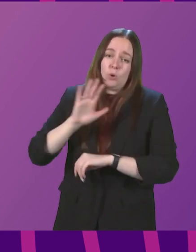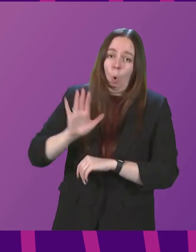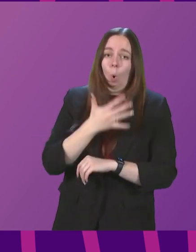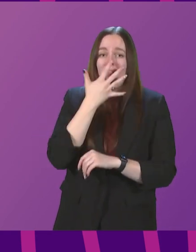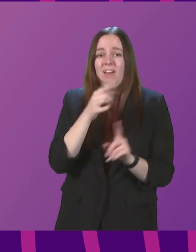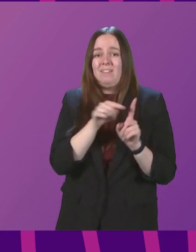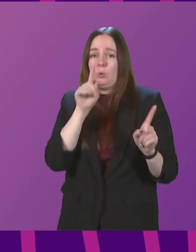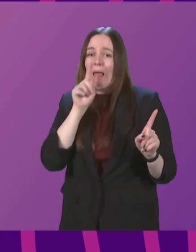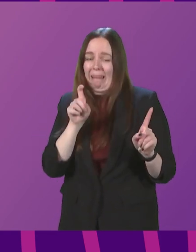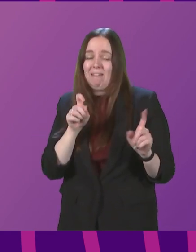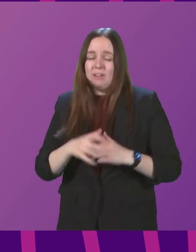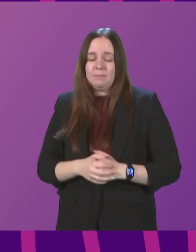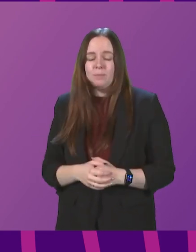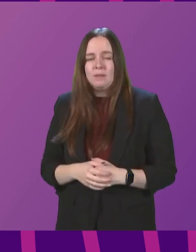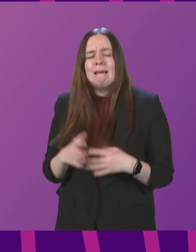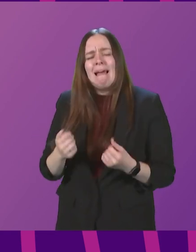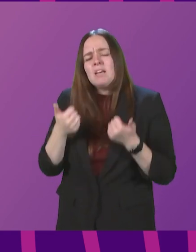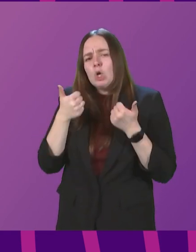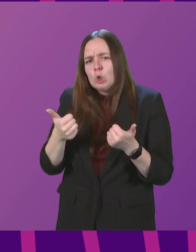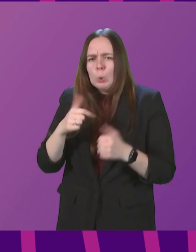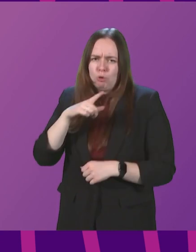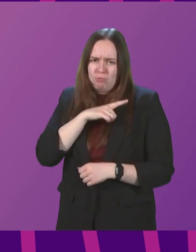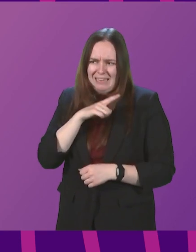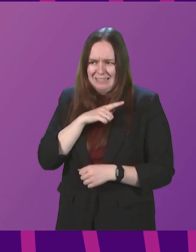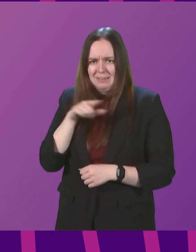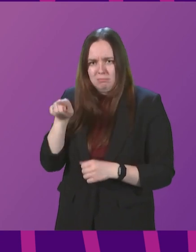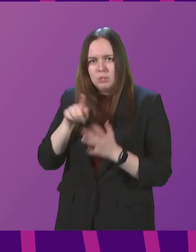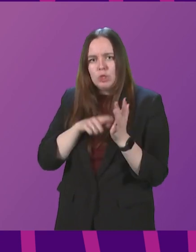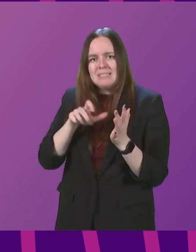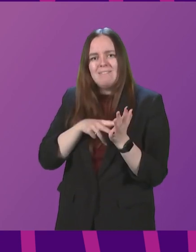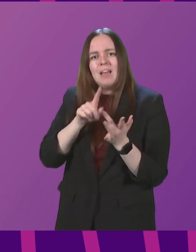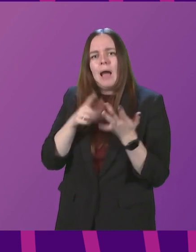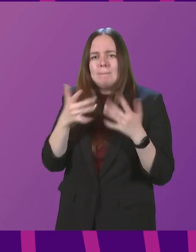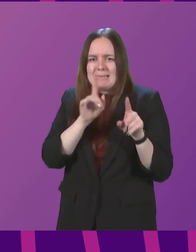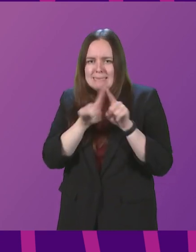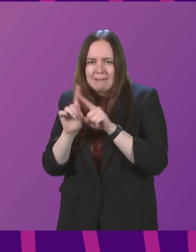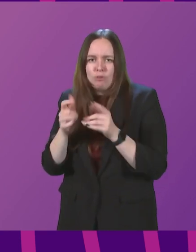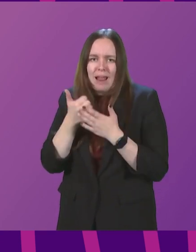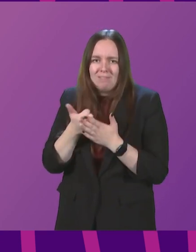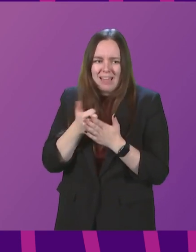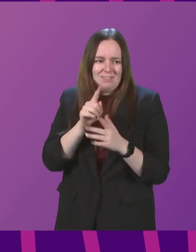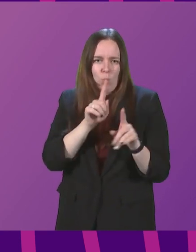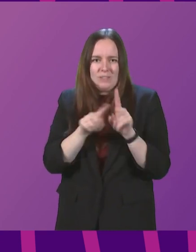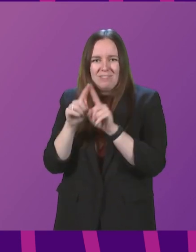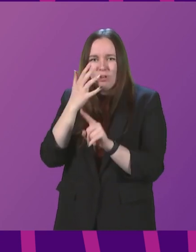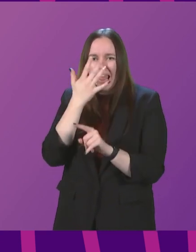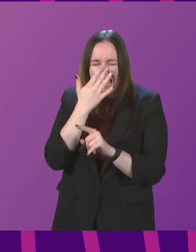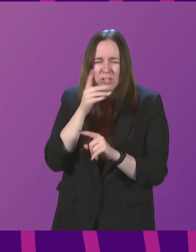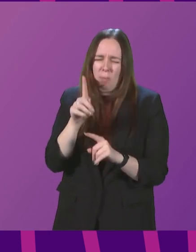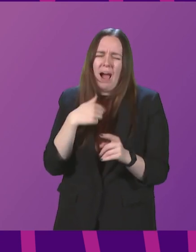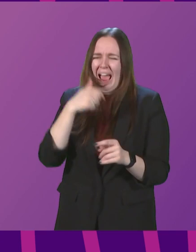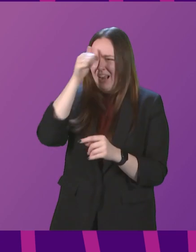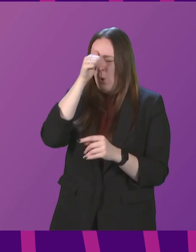11-year-olds. There are good reasons why the JCVI has given different advice for different age groups, but I realise it can